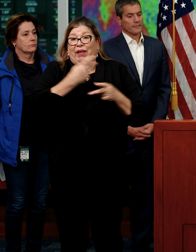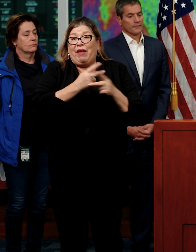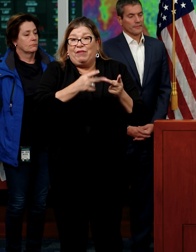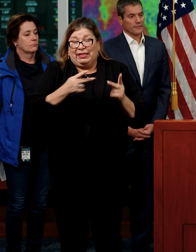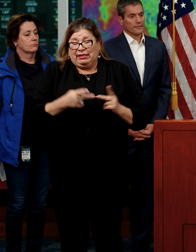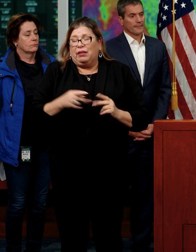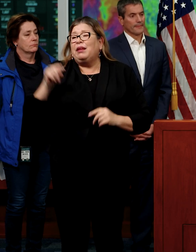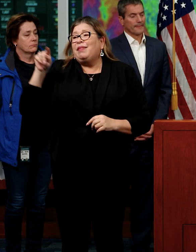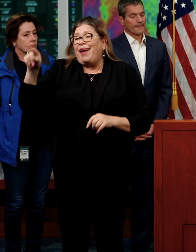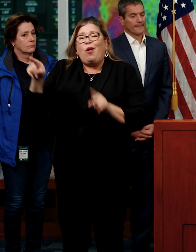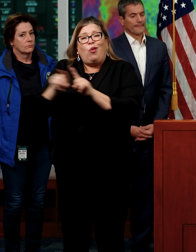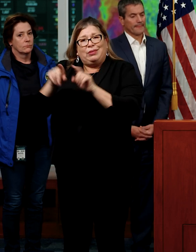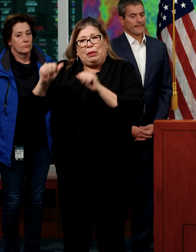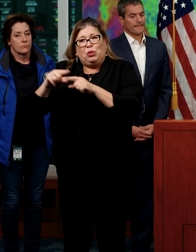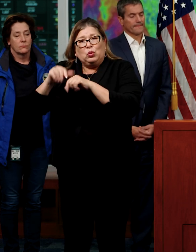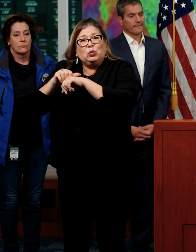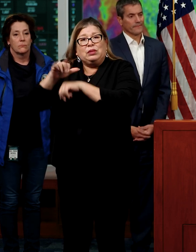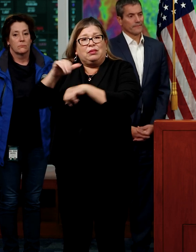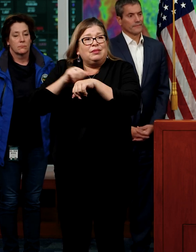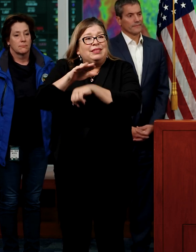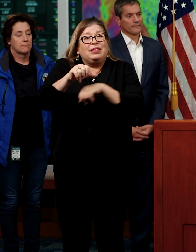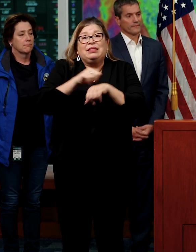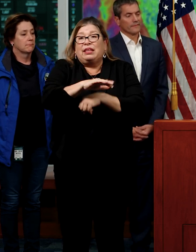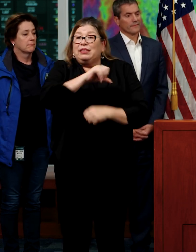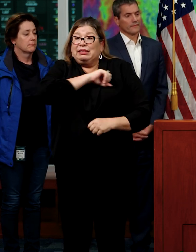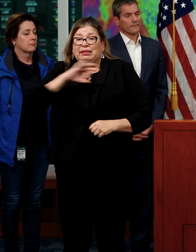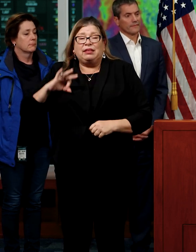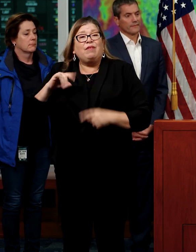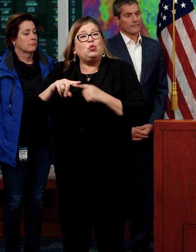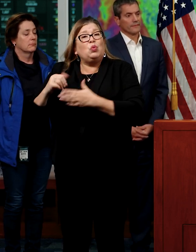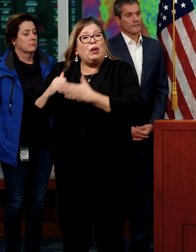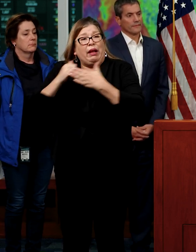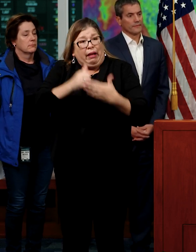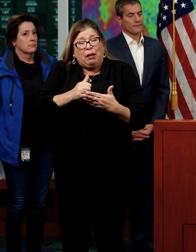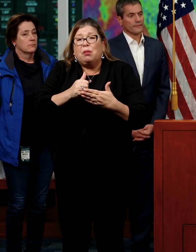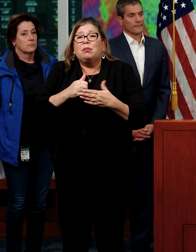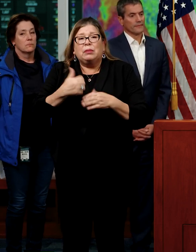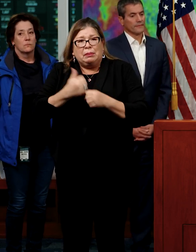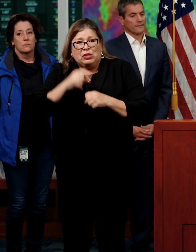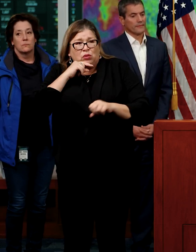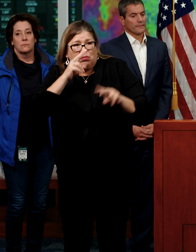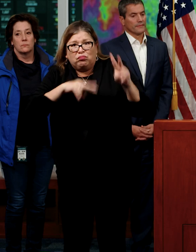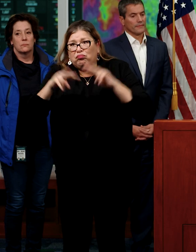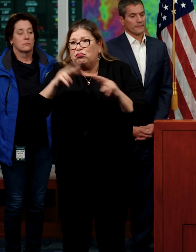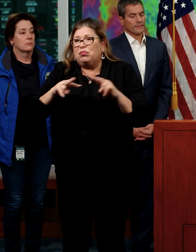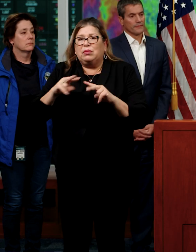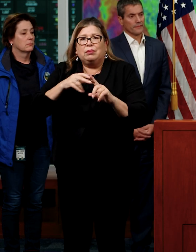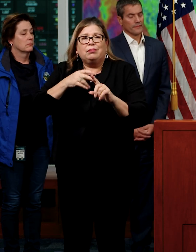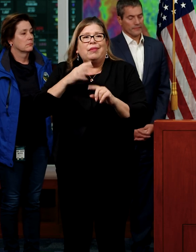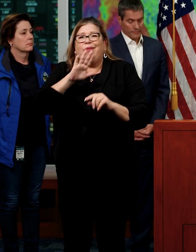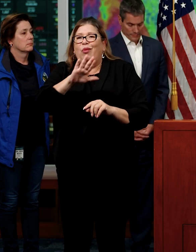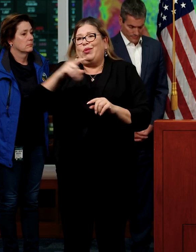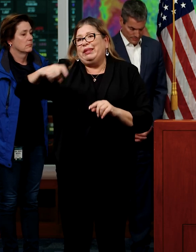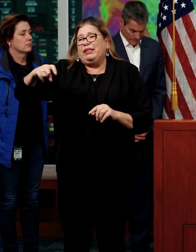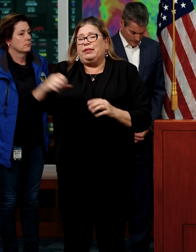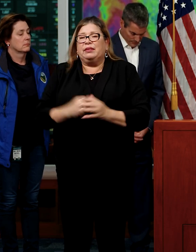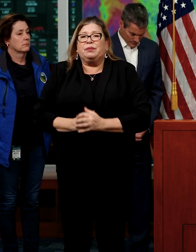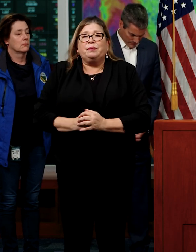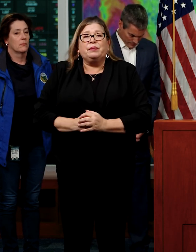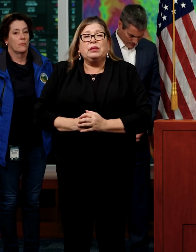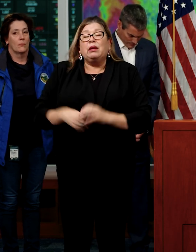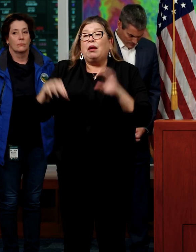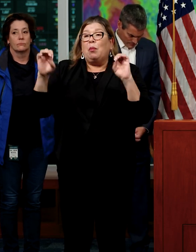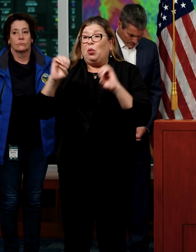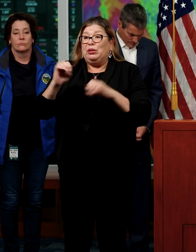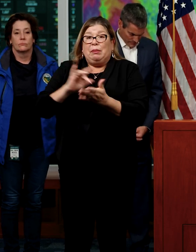deploy regional staff to support hospitals and health care facilities to evaluate impacts. The emergency medical